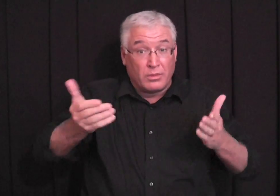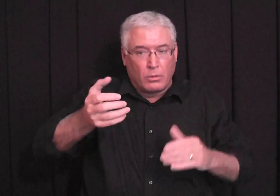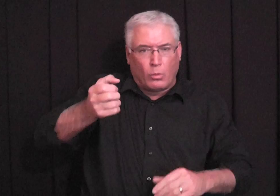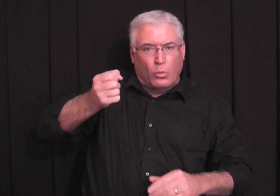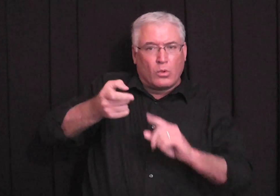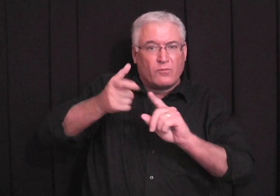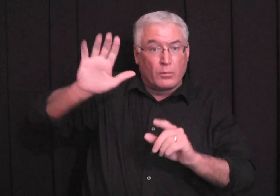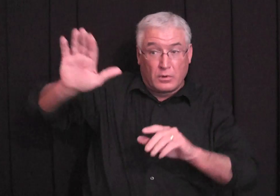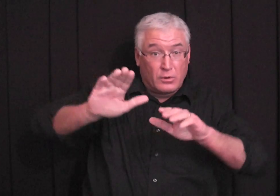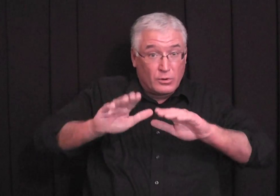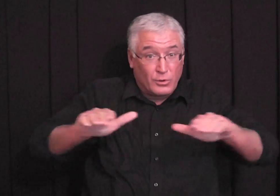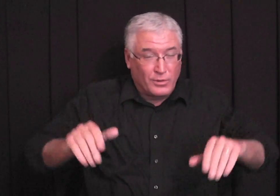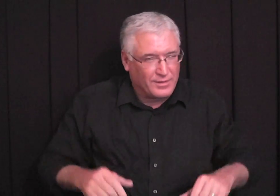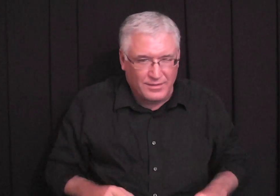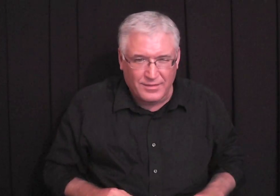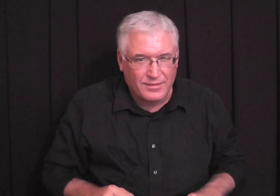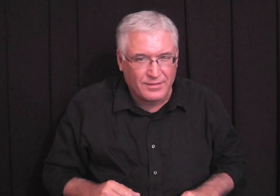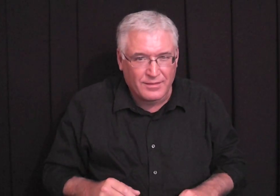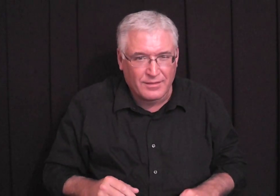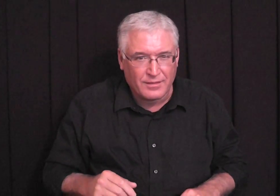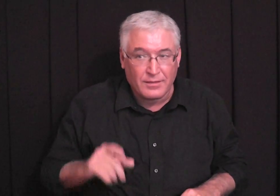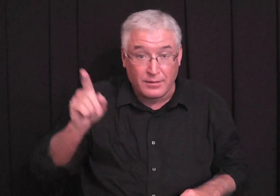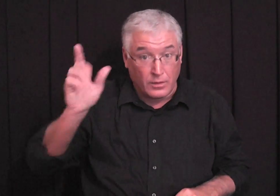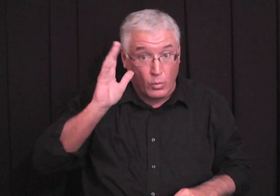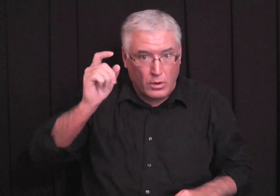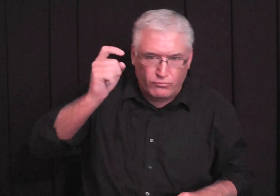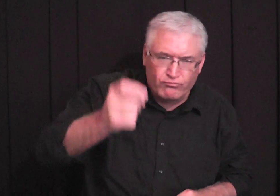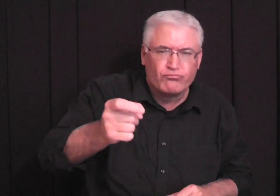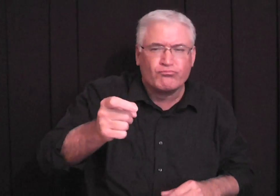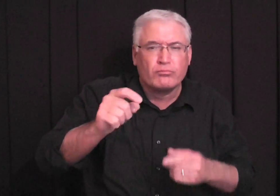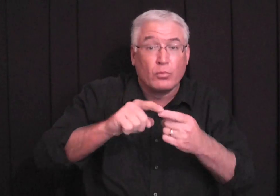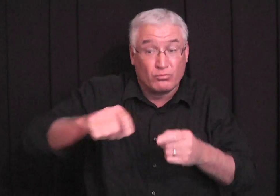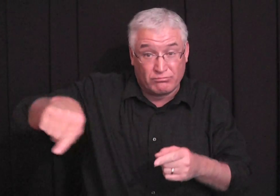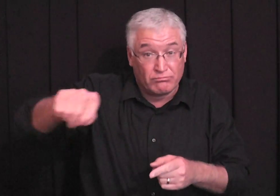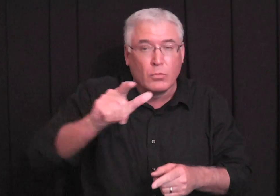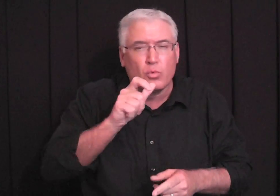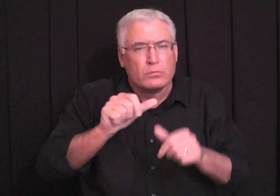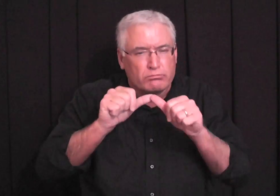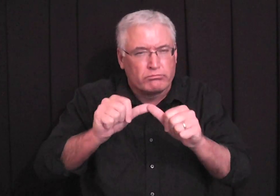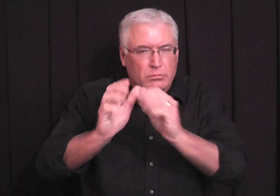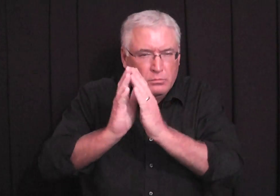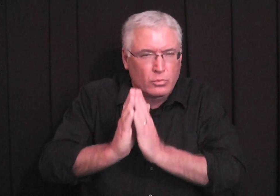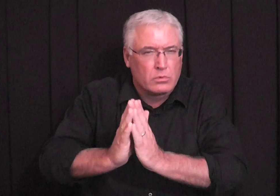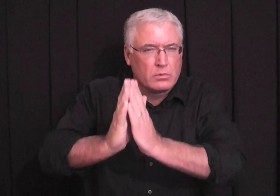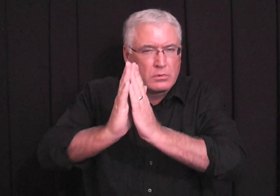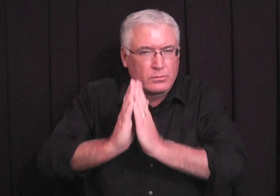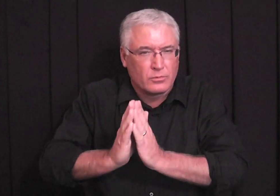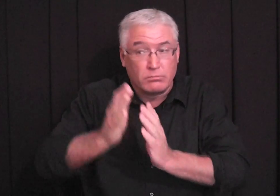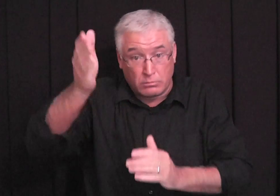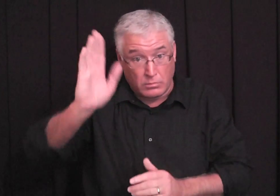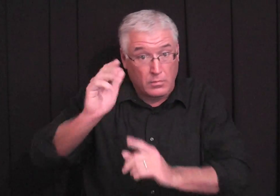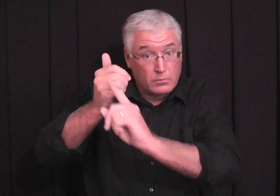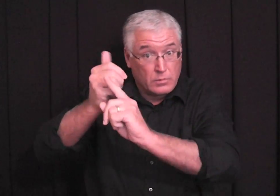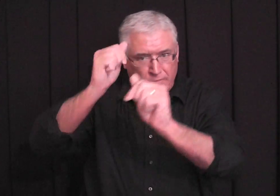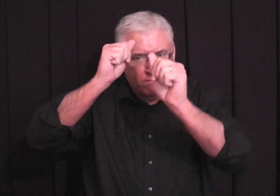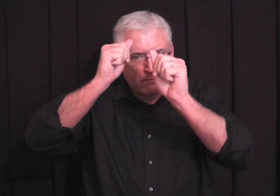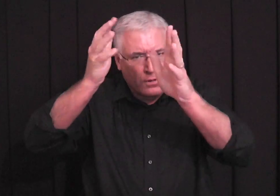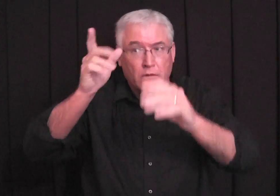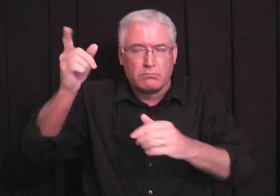not hold back any good thing from his children. No. He will give to us when we pray to him and